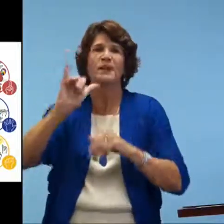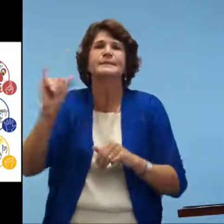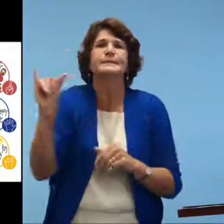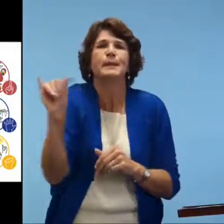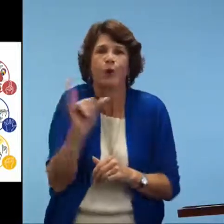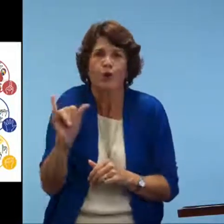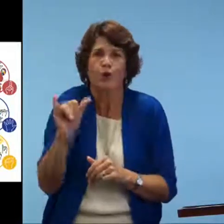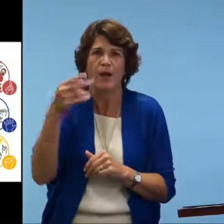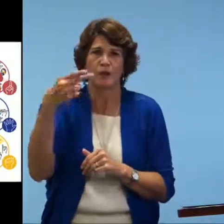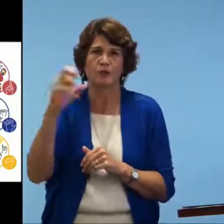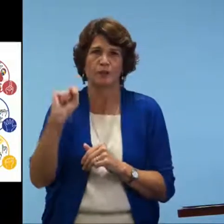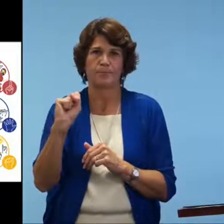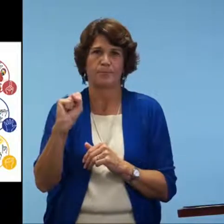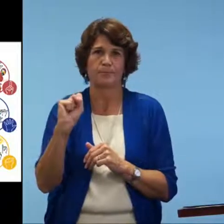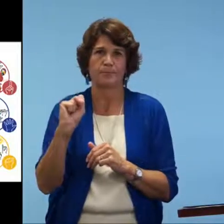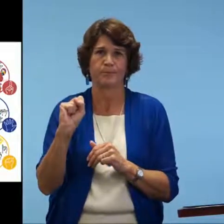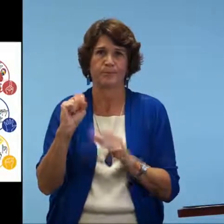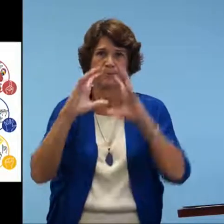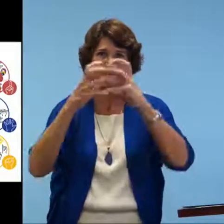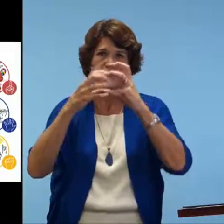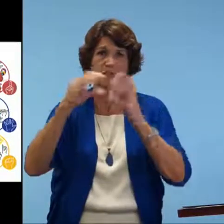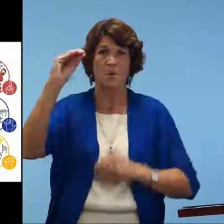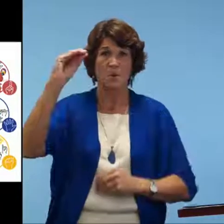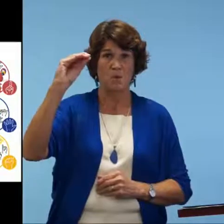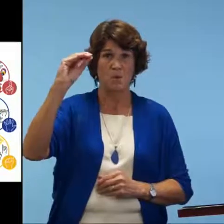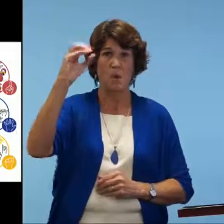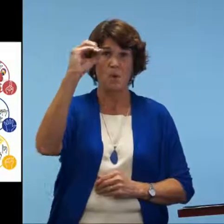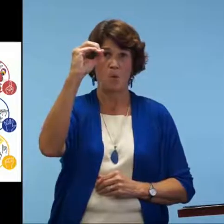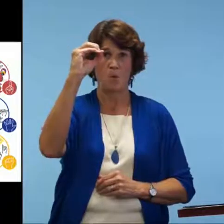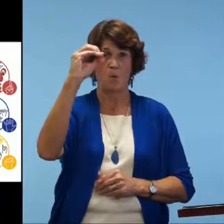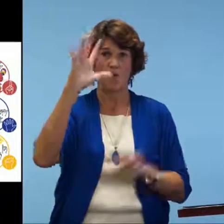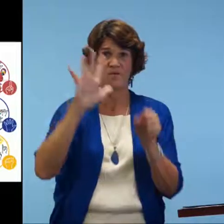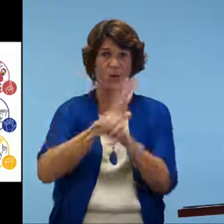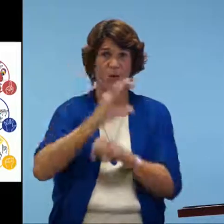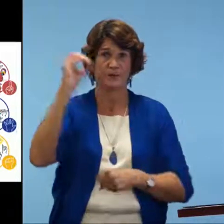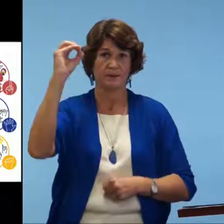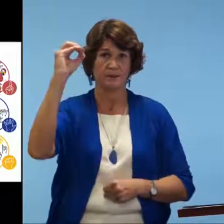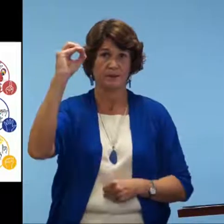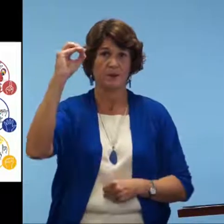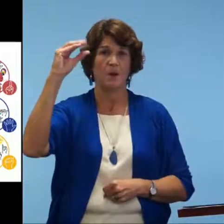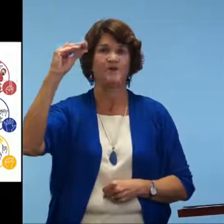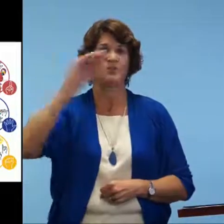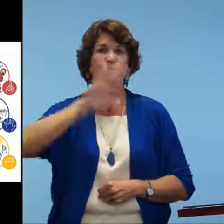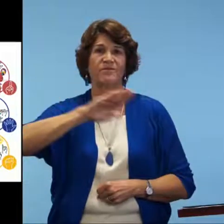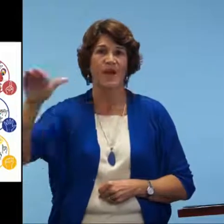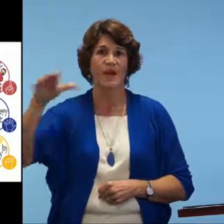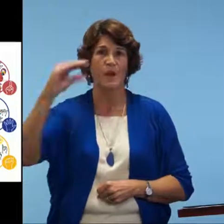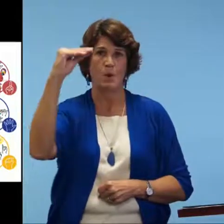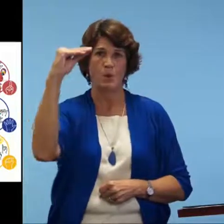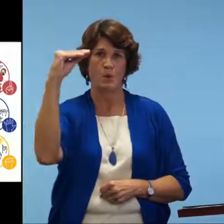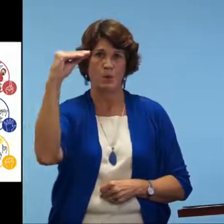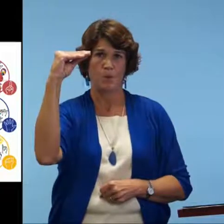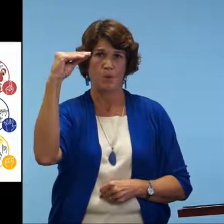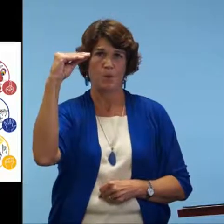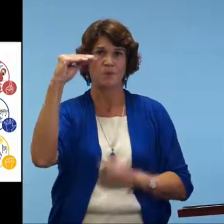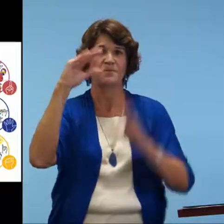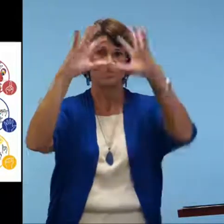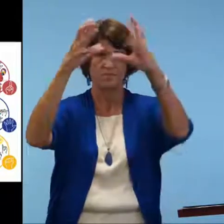through this. And everything is kind of grouped by similar handshapes. So whether we've got a full O, a flat O,